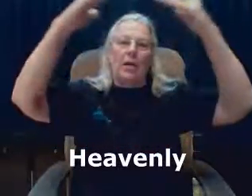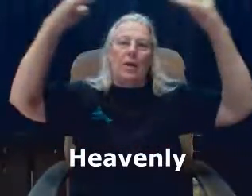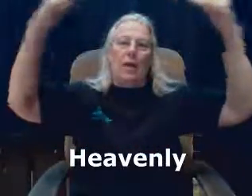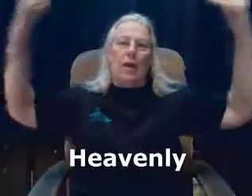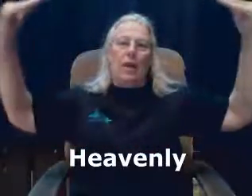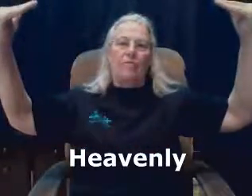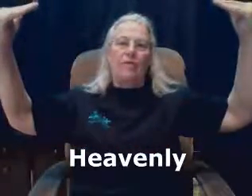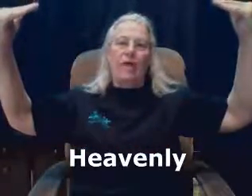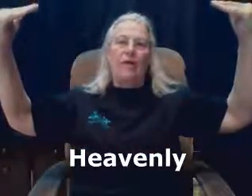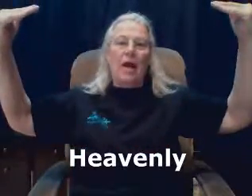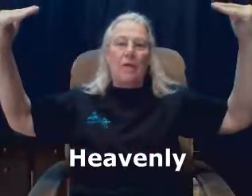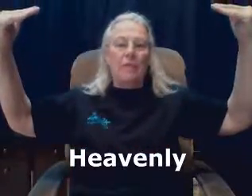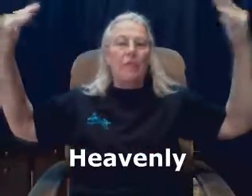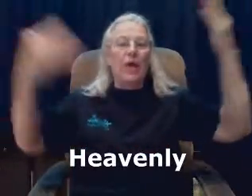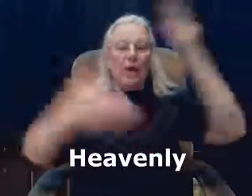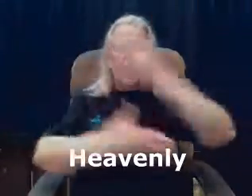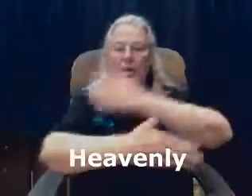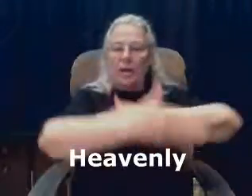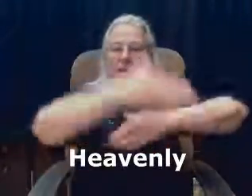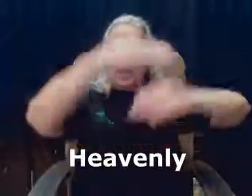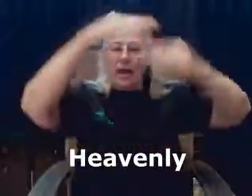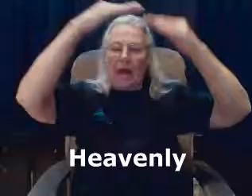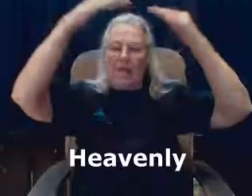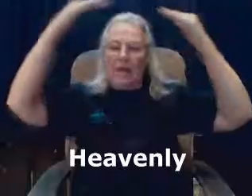and flatten it out above your head. Heavenly.